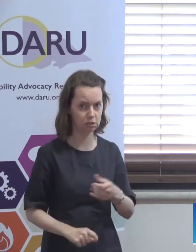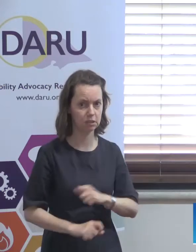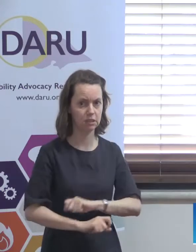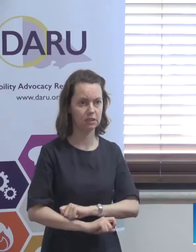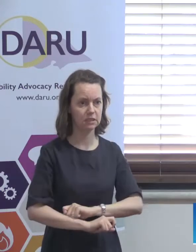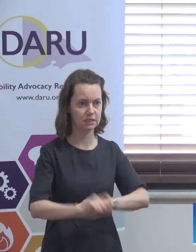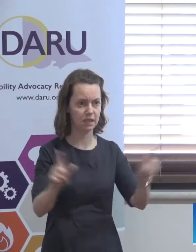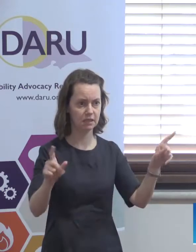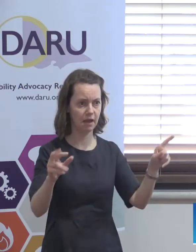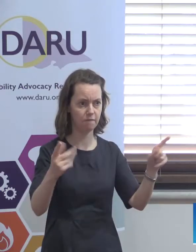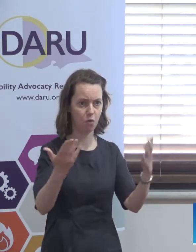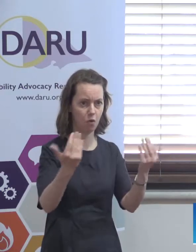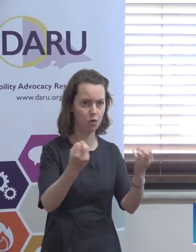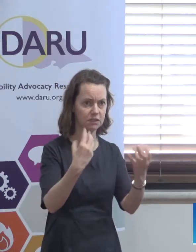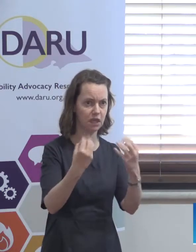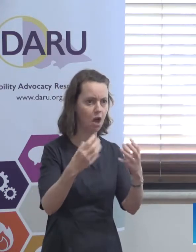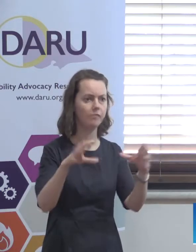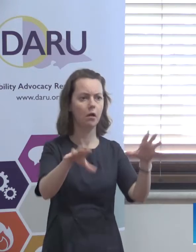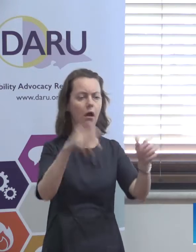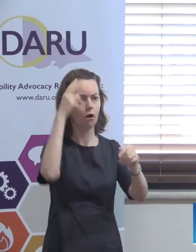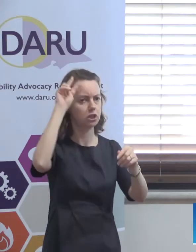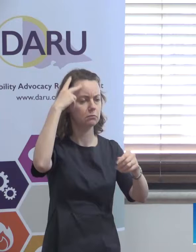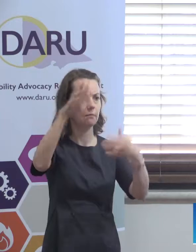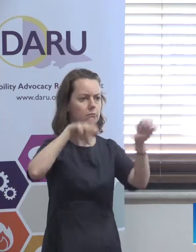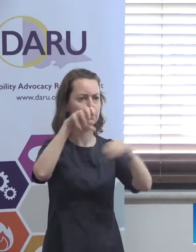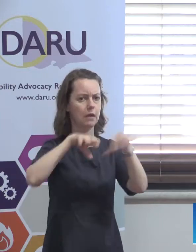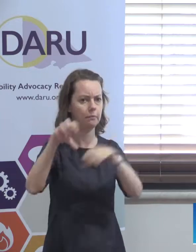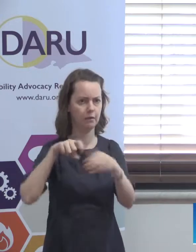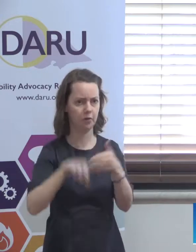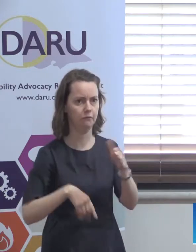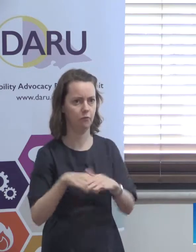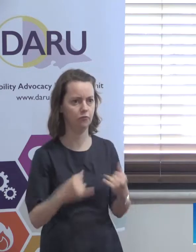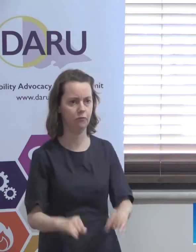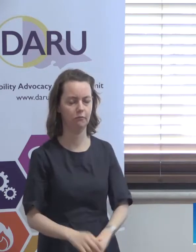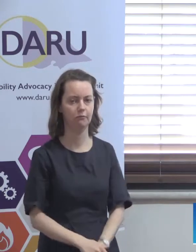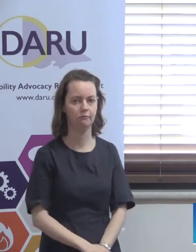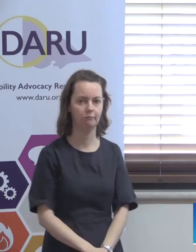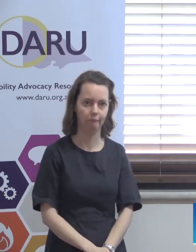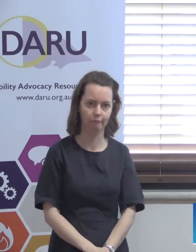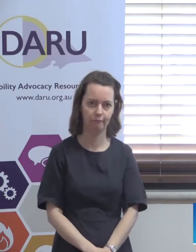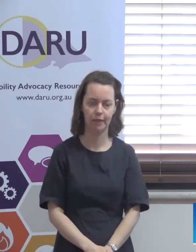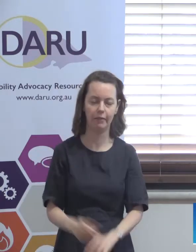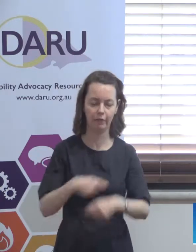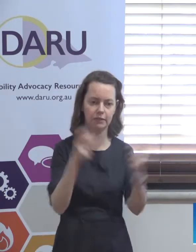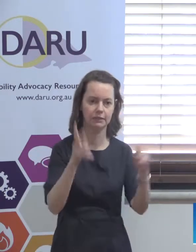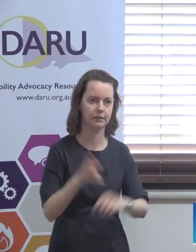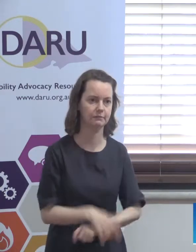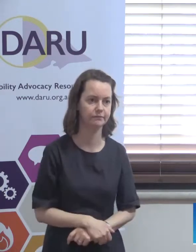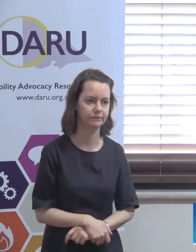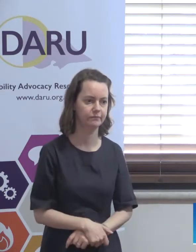limited circulation and then pulled them back in because they were completely wrong, I think, and they've now come back out again.